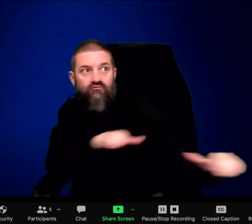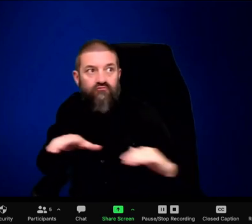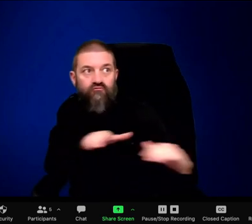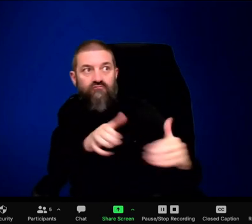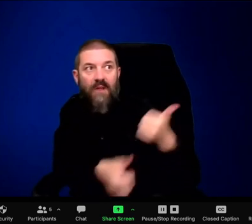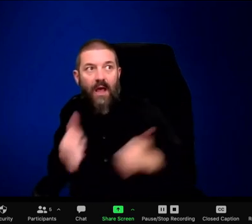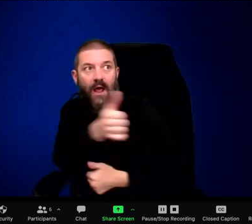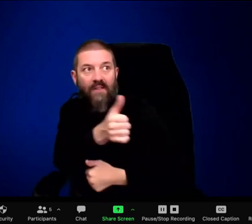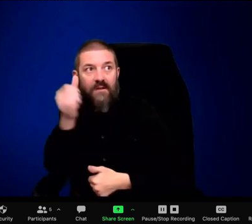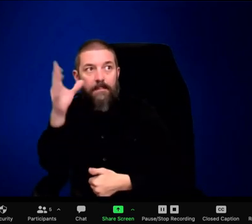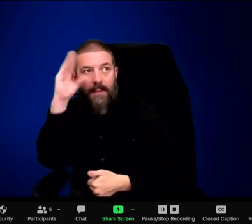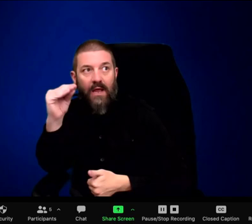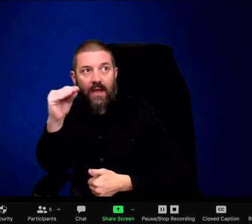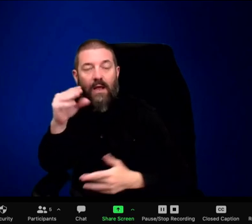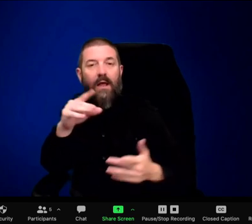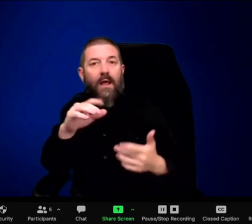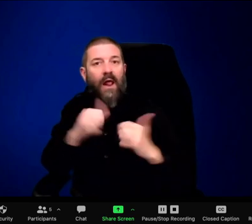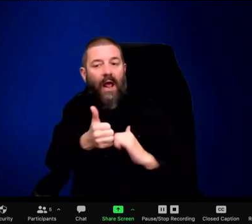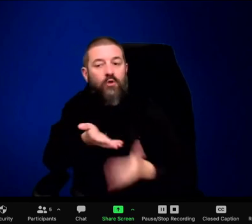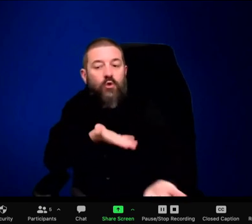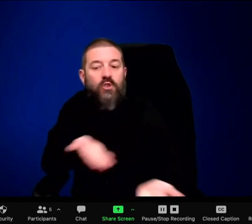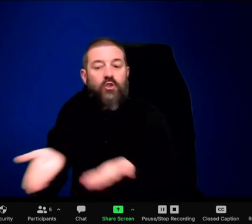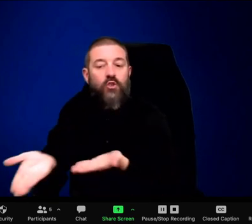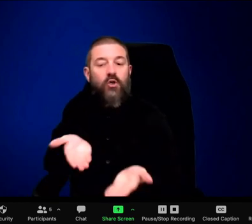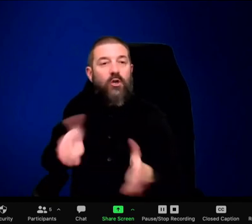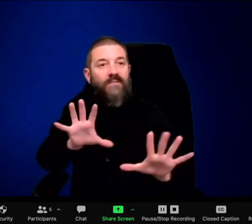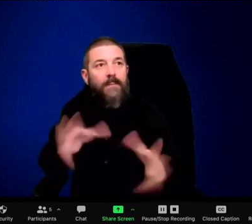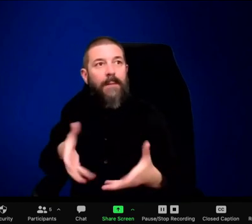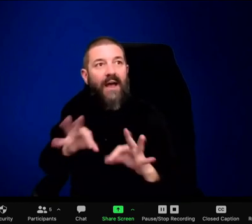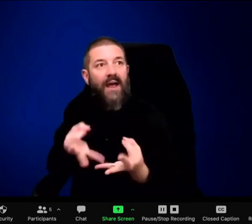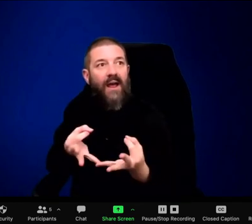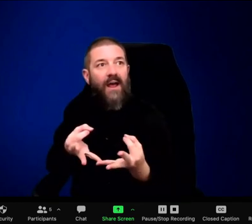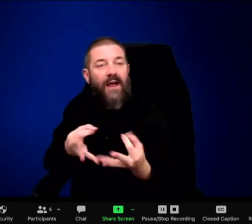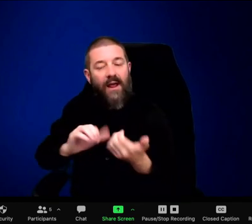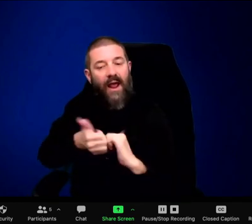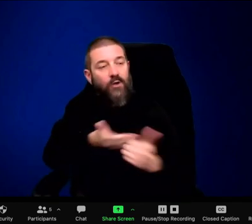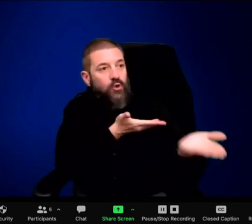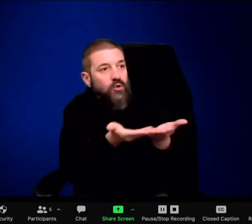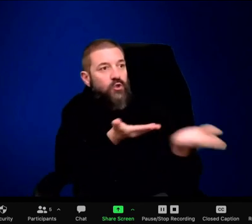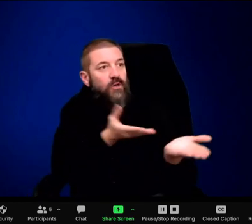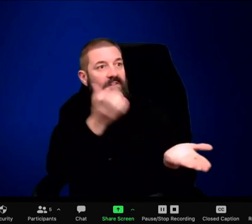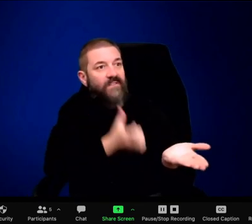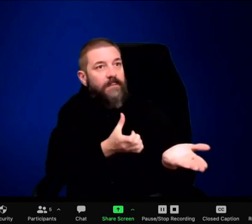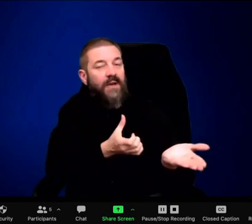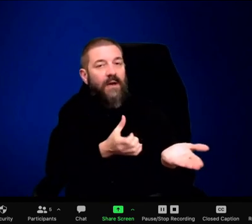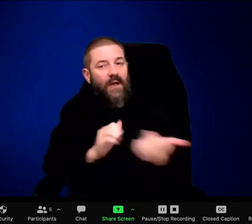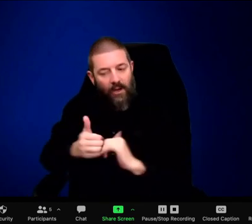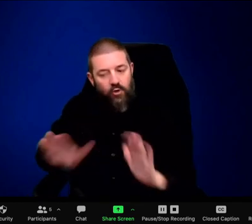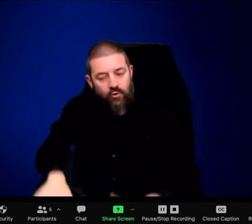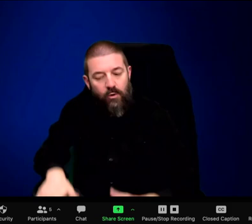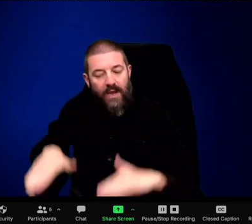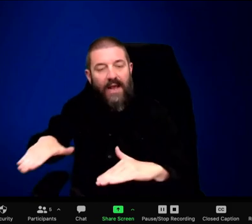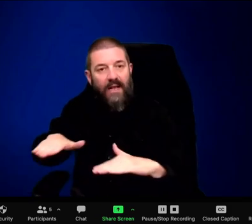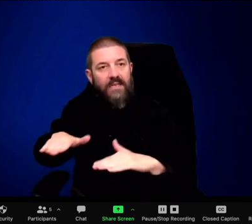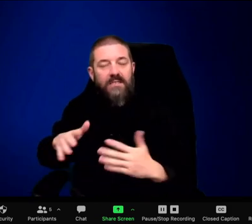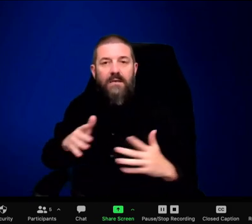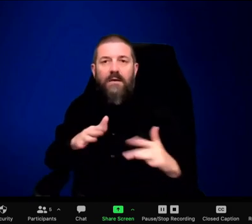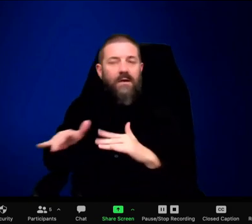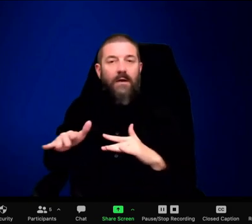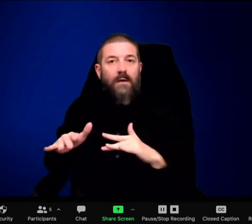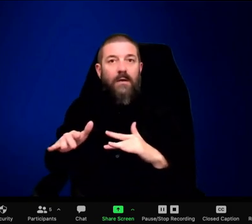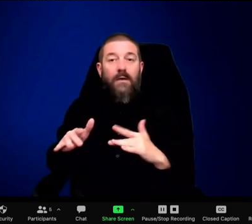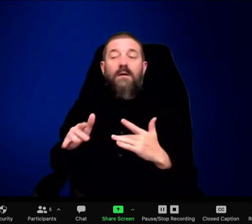faster by watching and imitate an older dog do the job rather than a human trying to teach it.